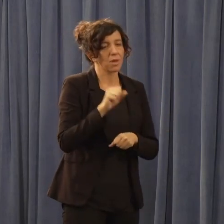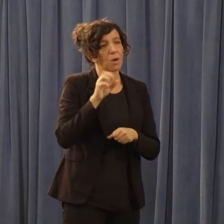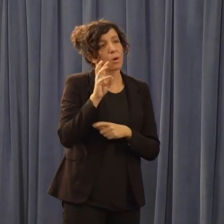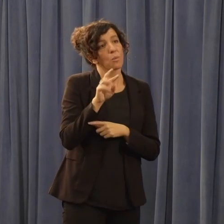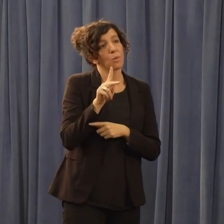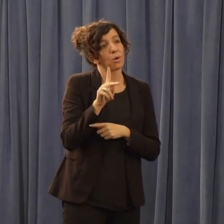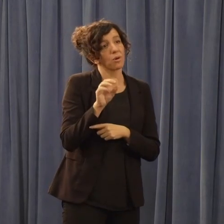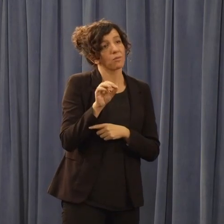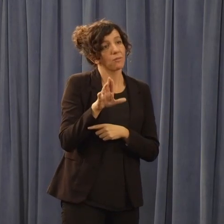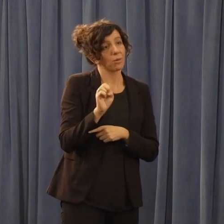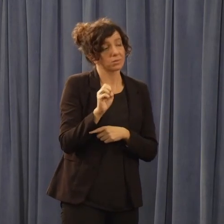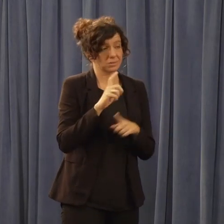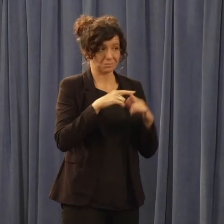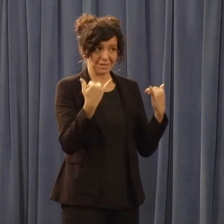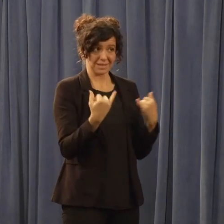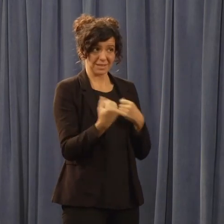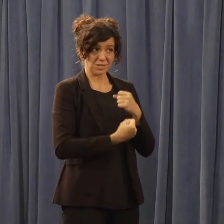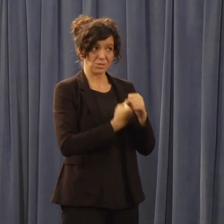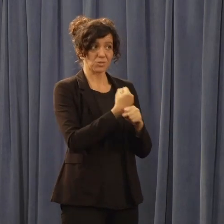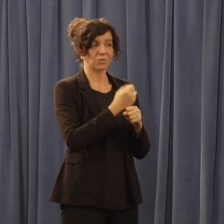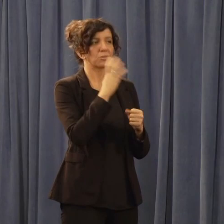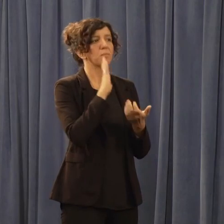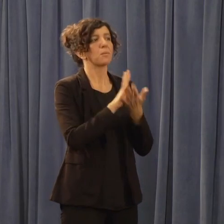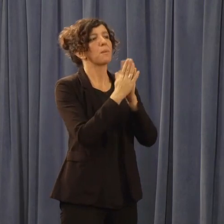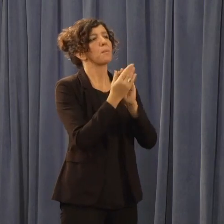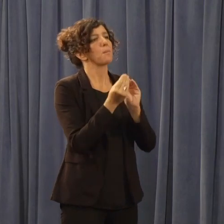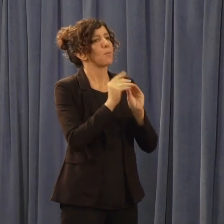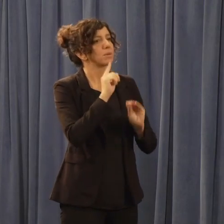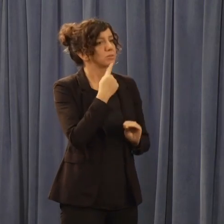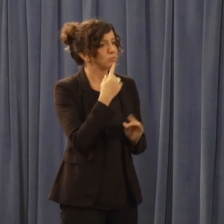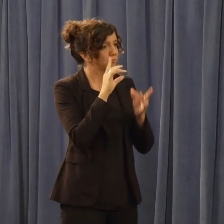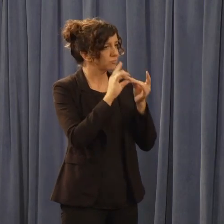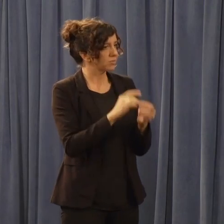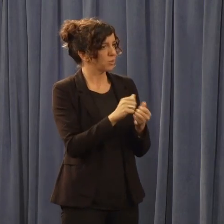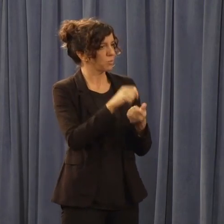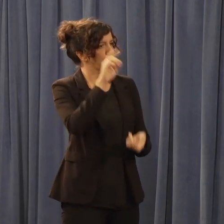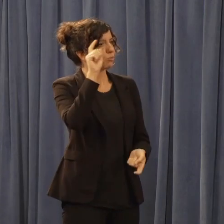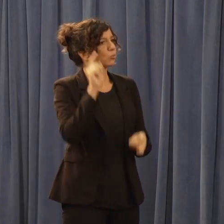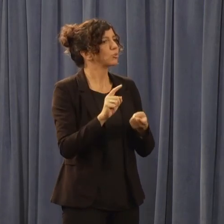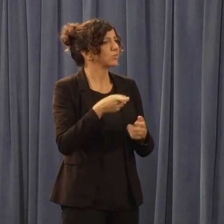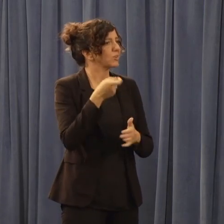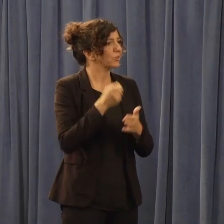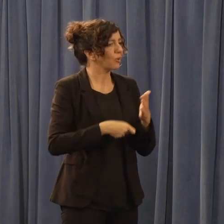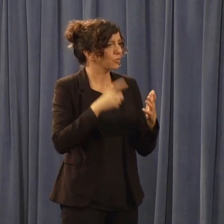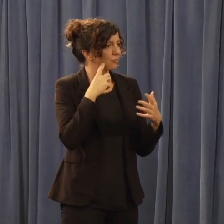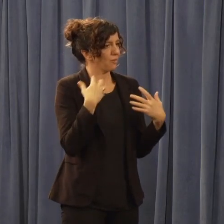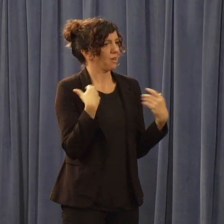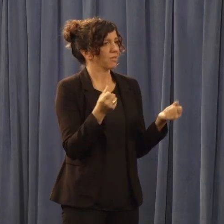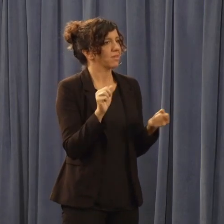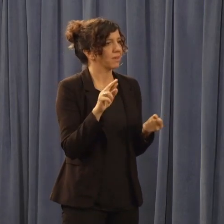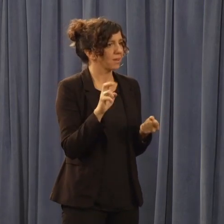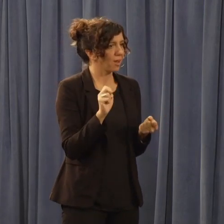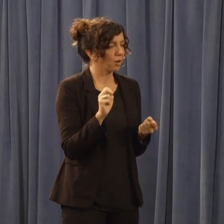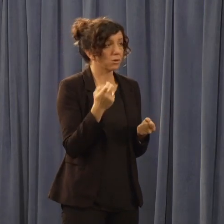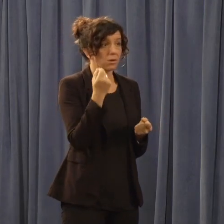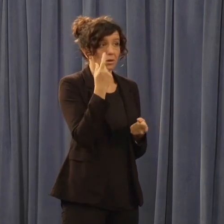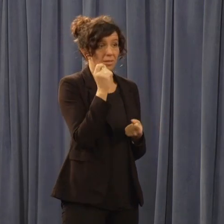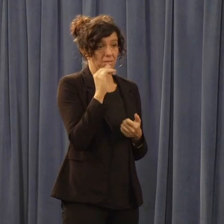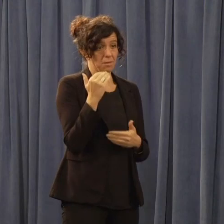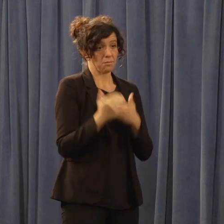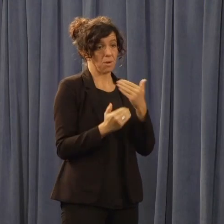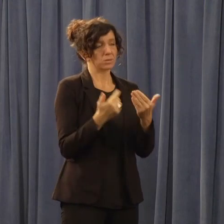we got to get serious about reducing health care costs in a much more transparent